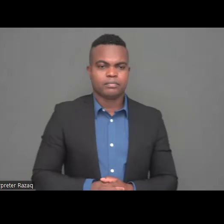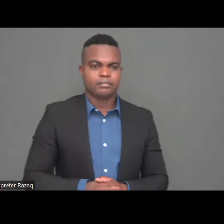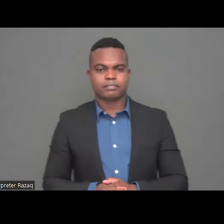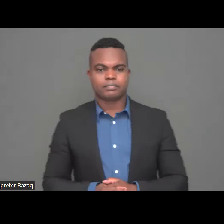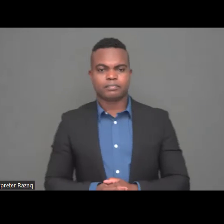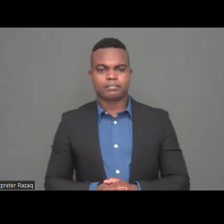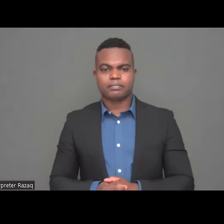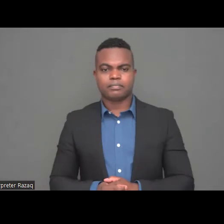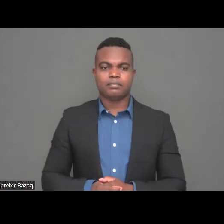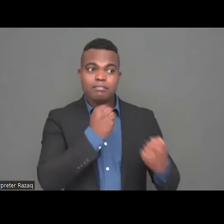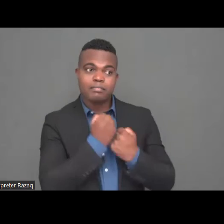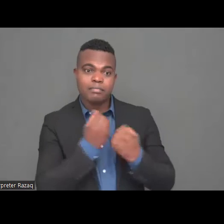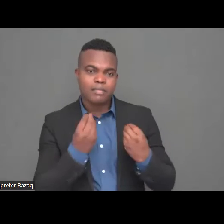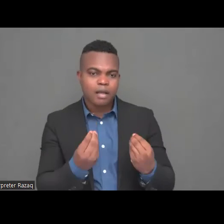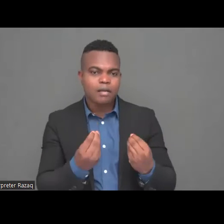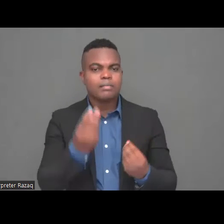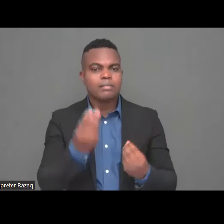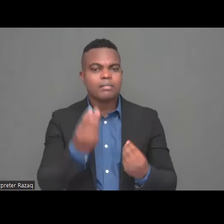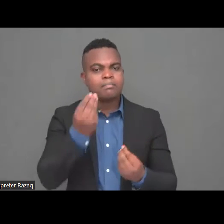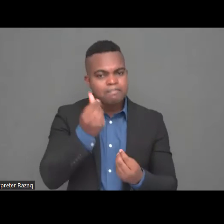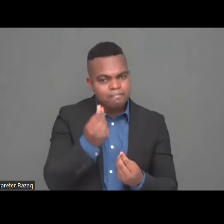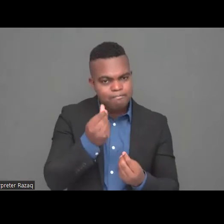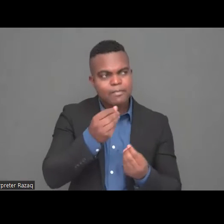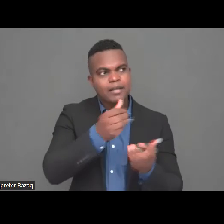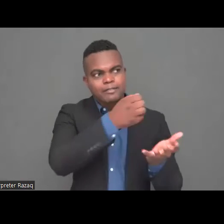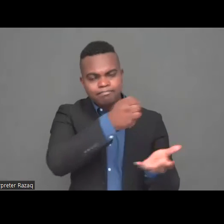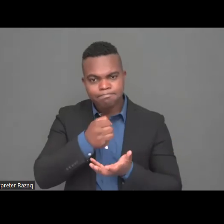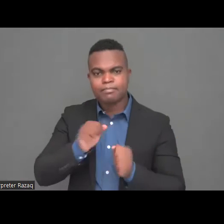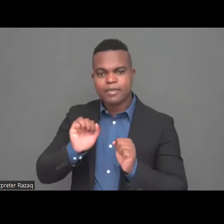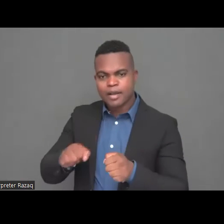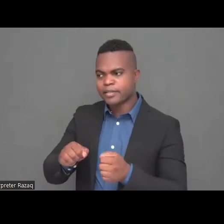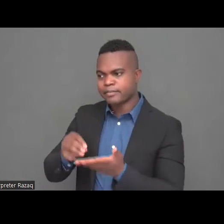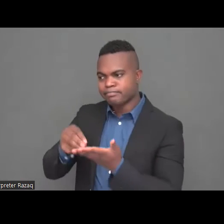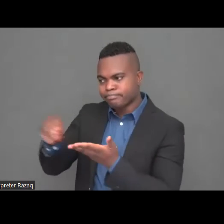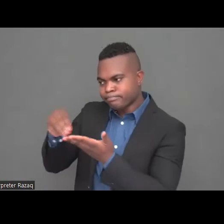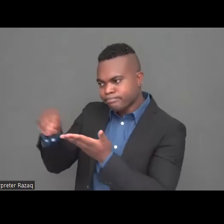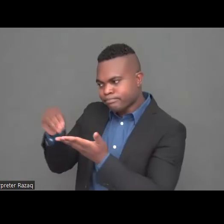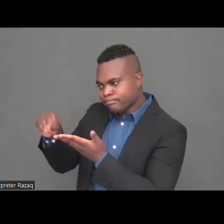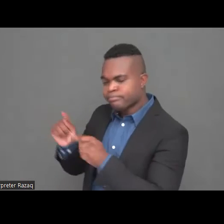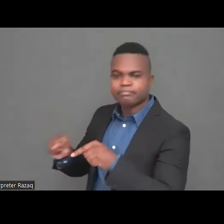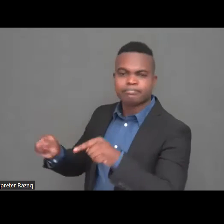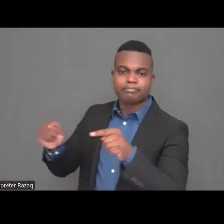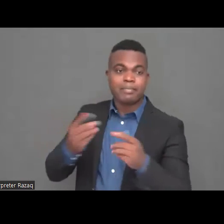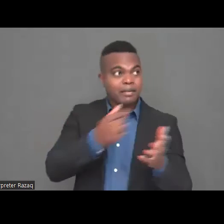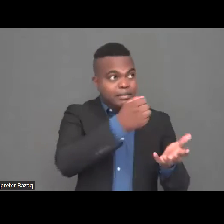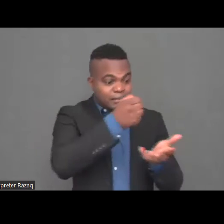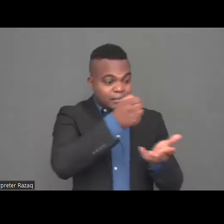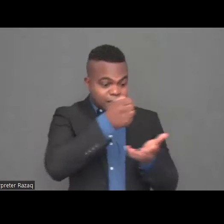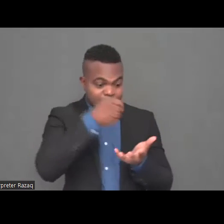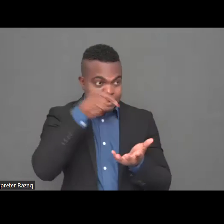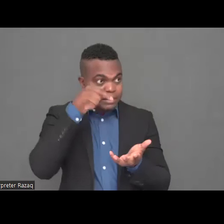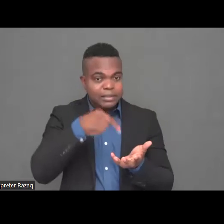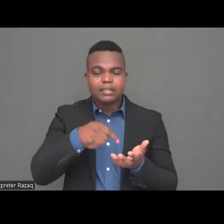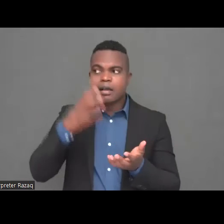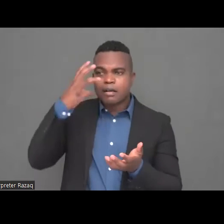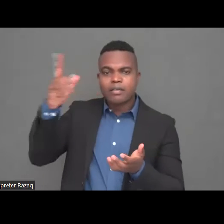we are paying to separate families your European donation. And we have a